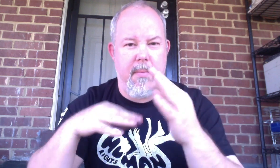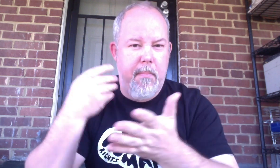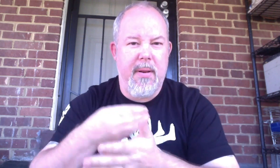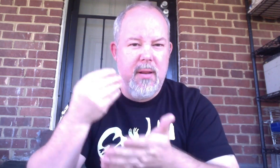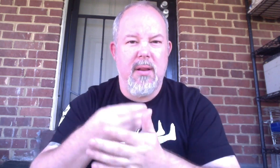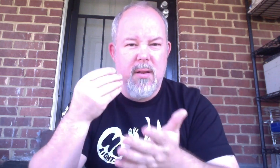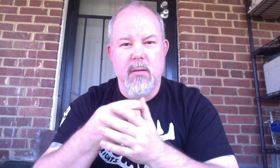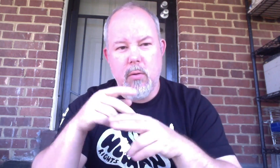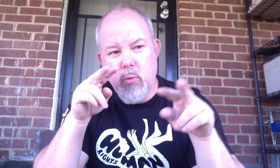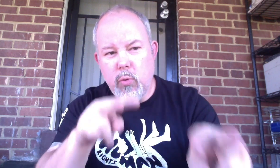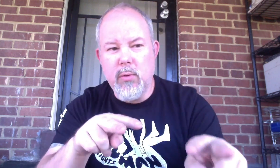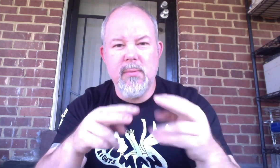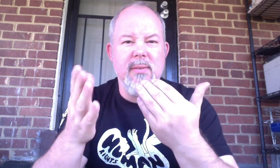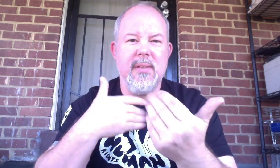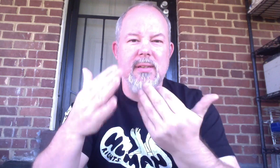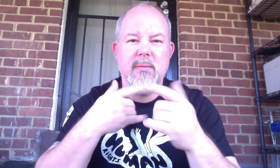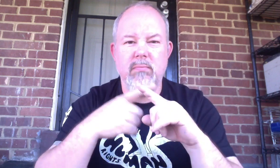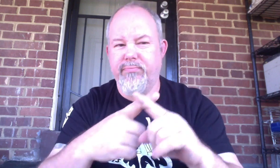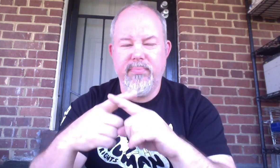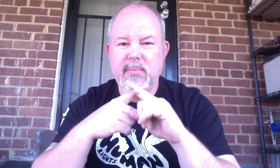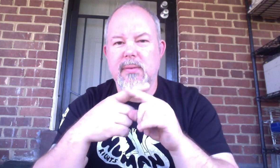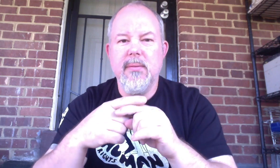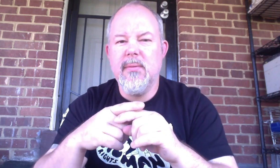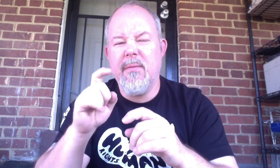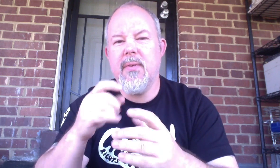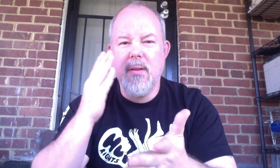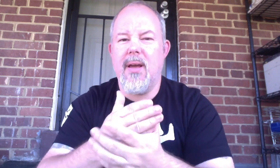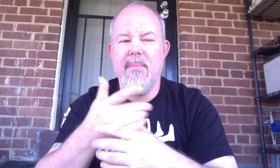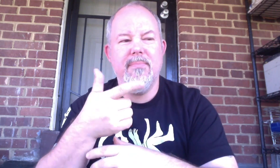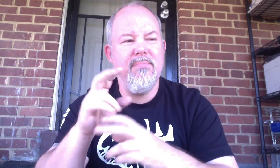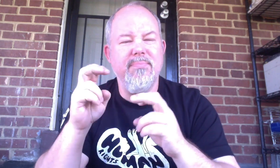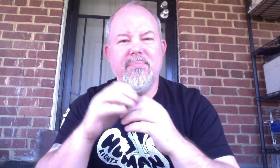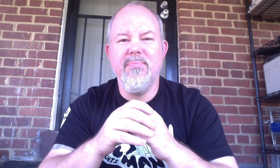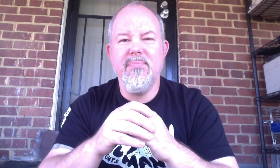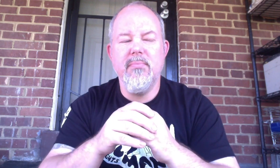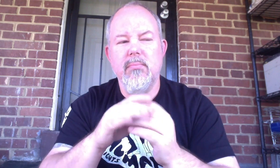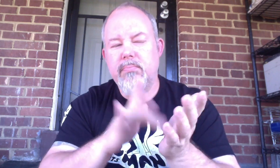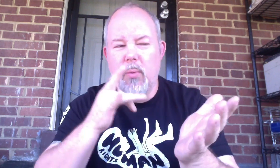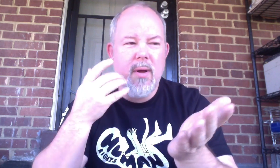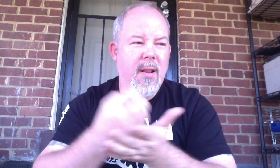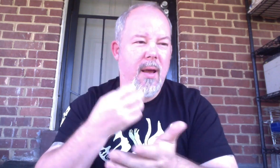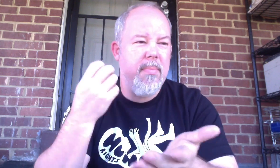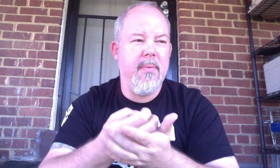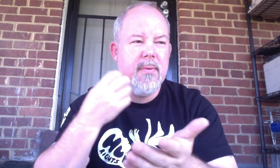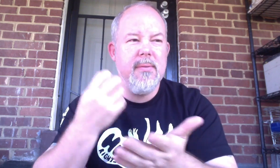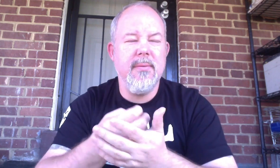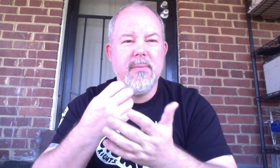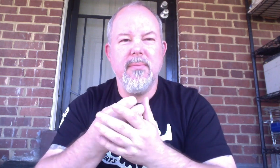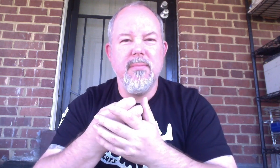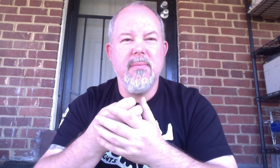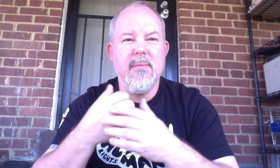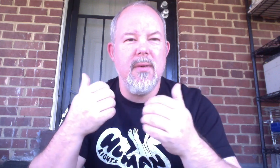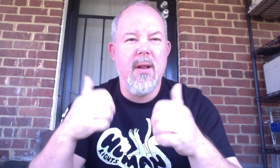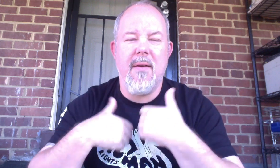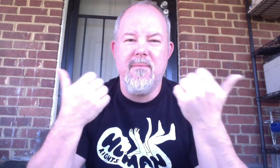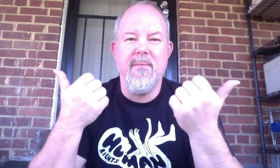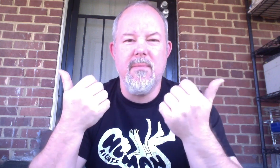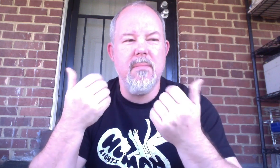I'm eat the rice. . . . . . . .